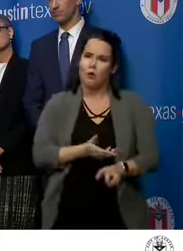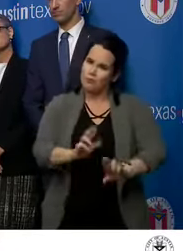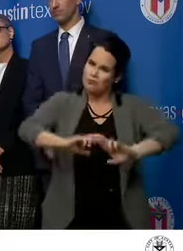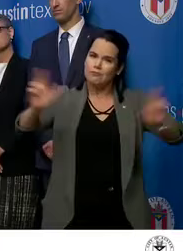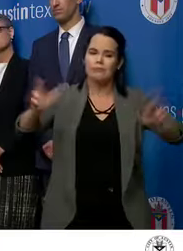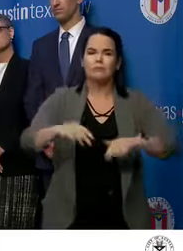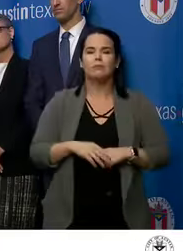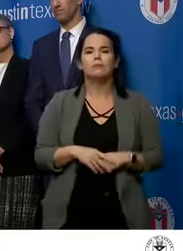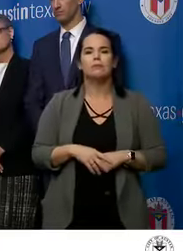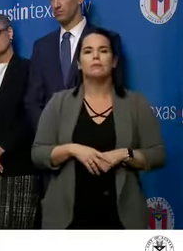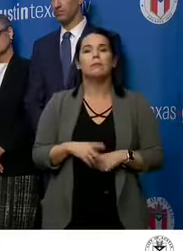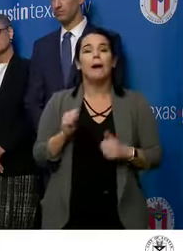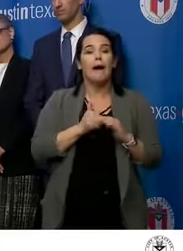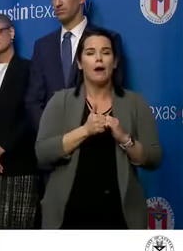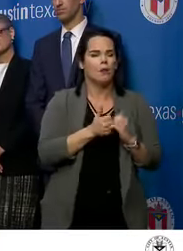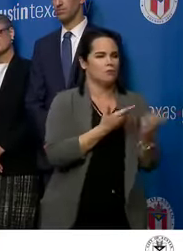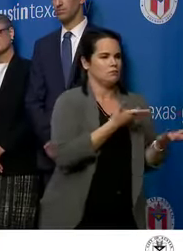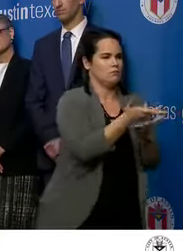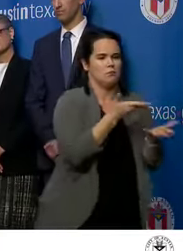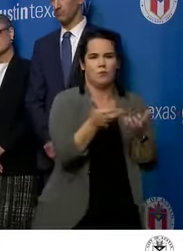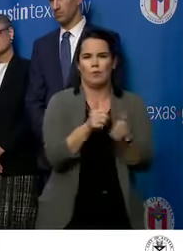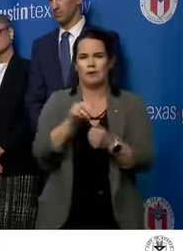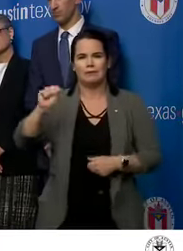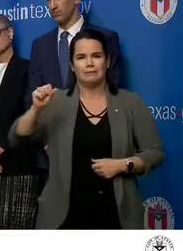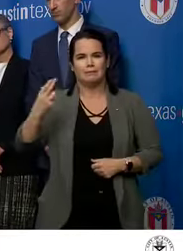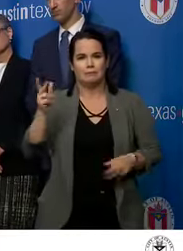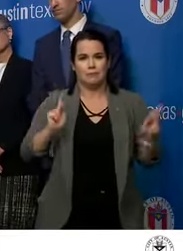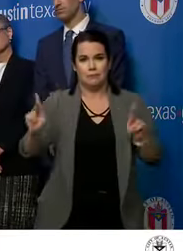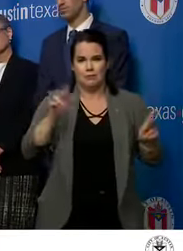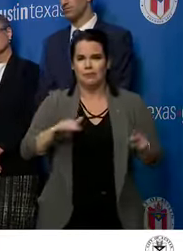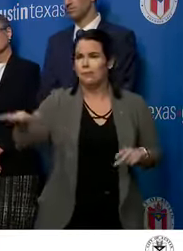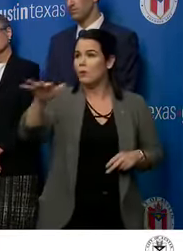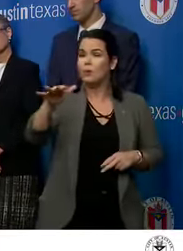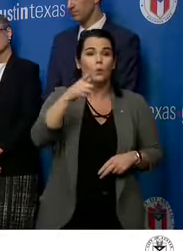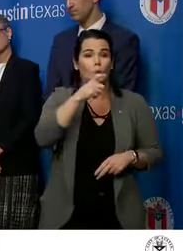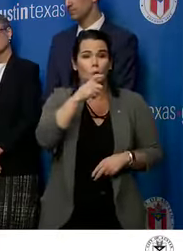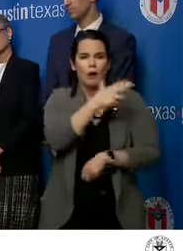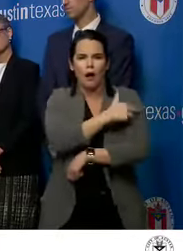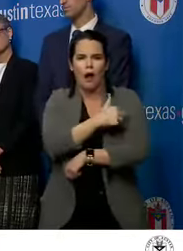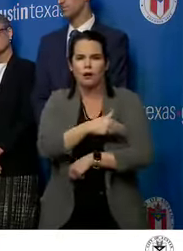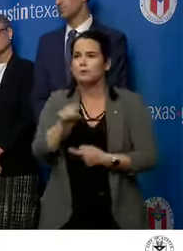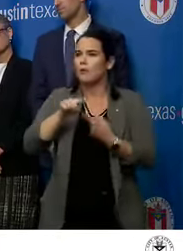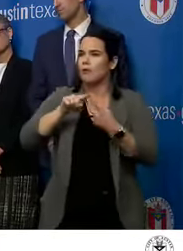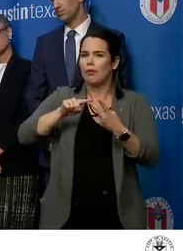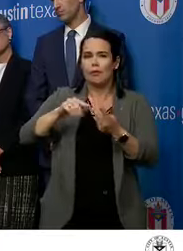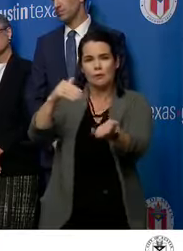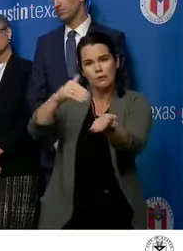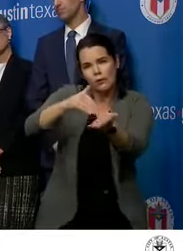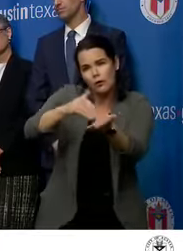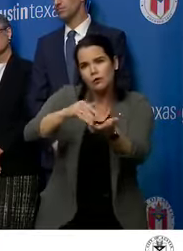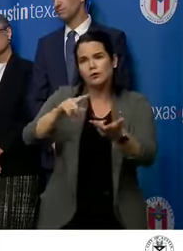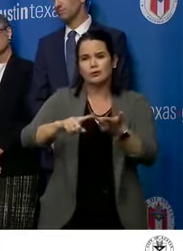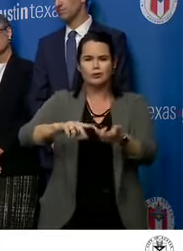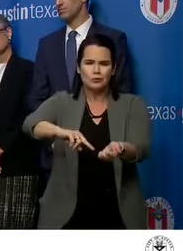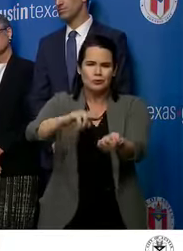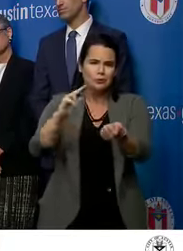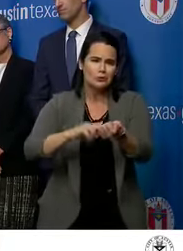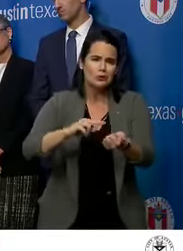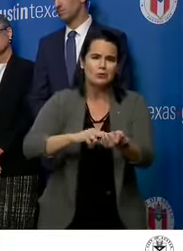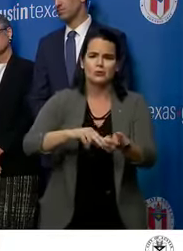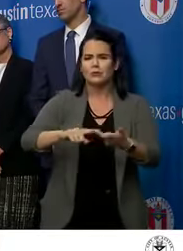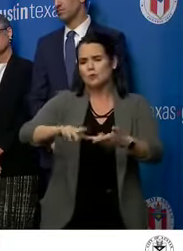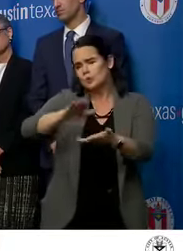through engagement with stakeholders. That includes hospitals, that includes physicians, that includes clinicians, schools,